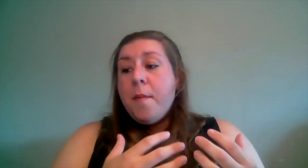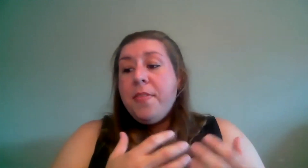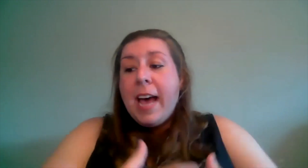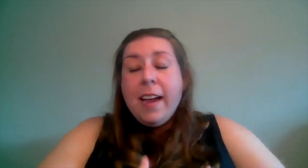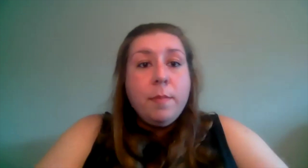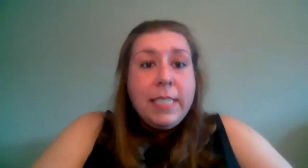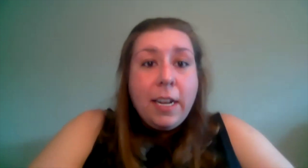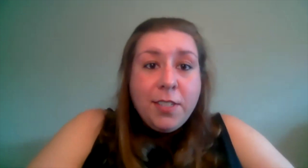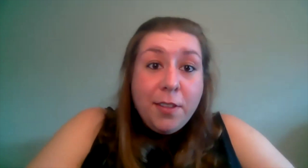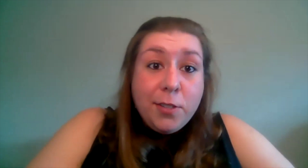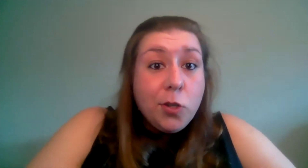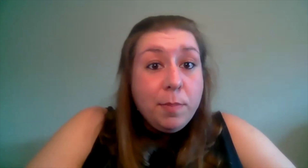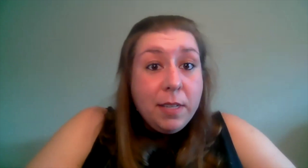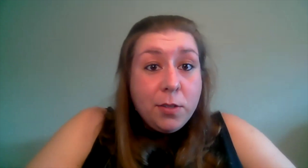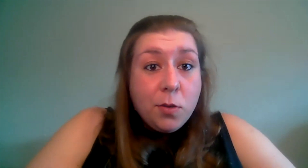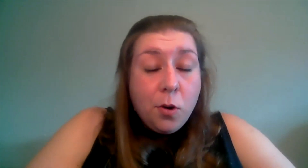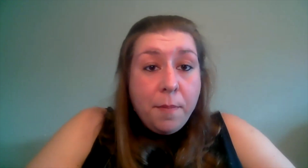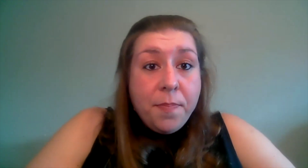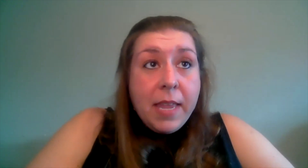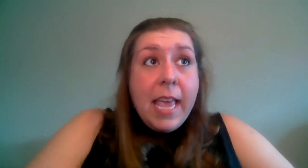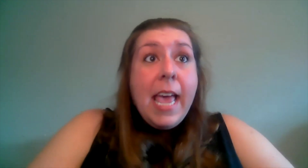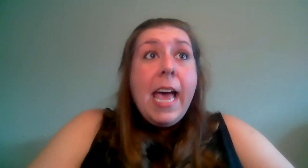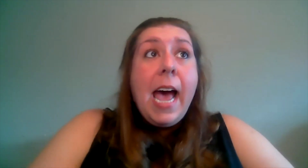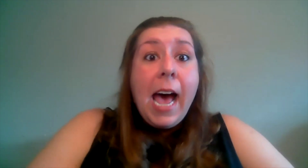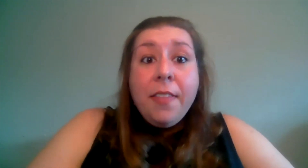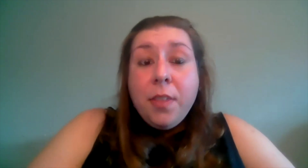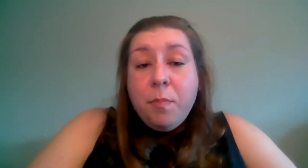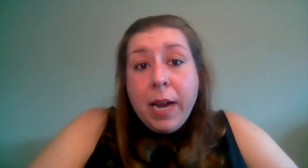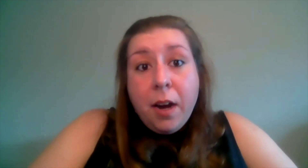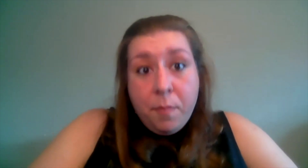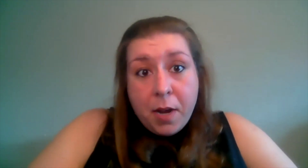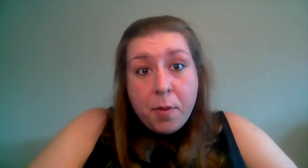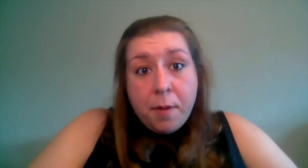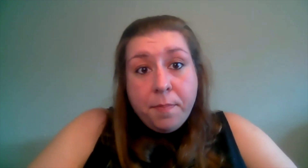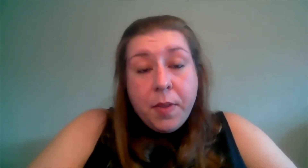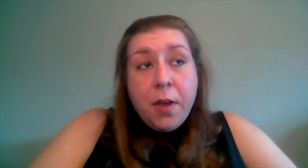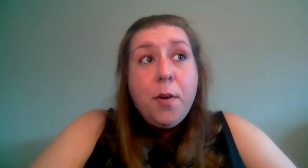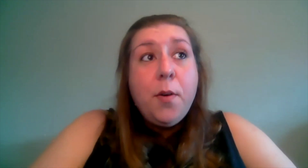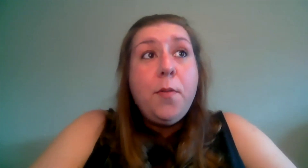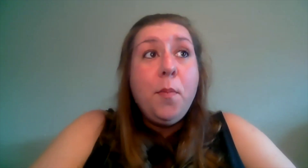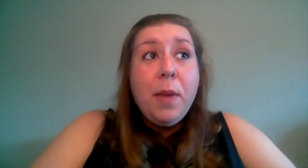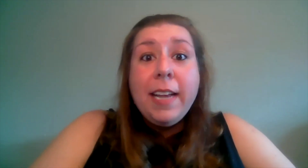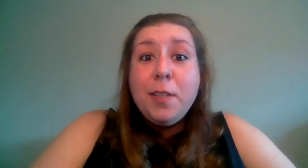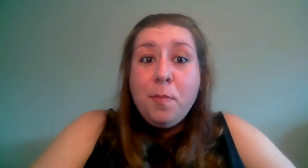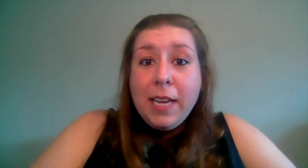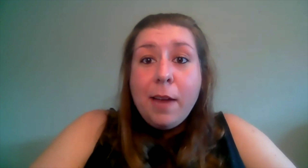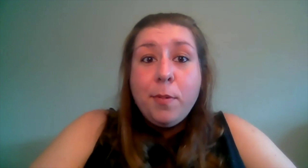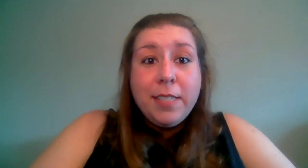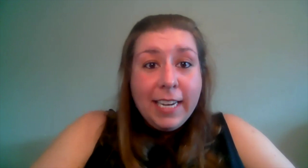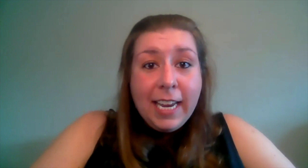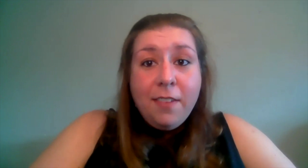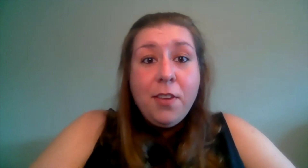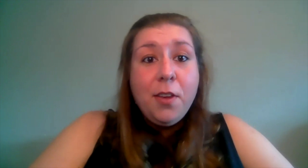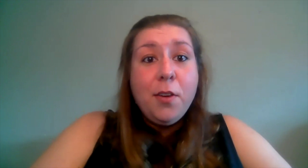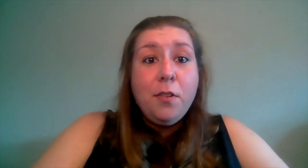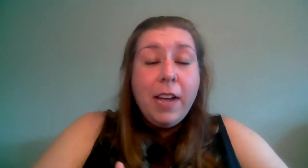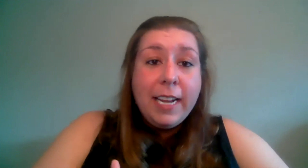that comes down to the script and the score at the bare minimum for me to be able to give you a